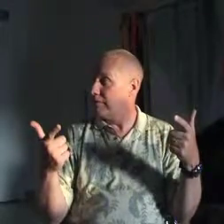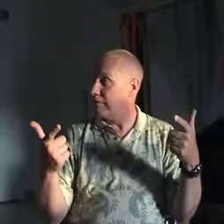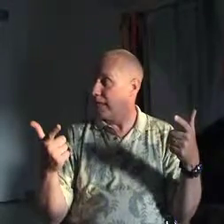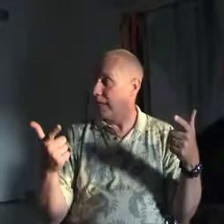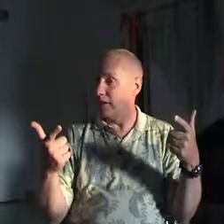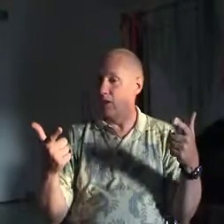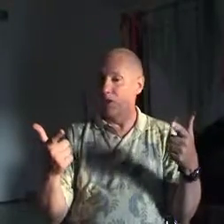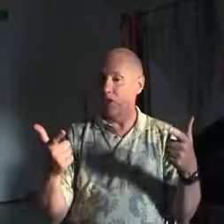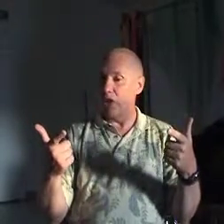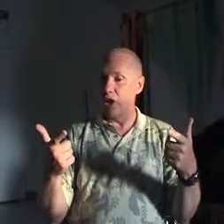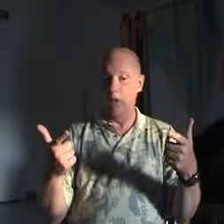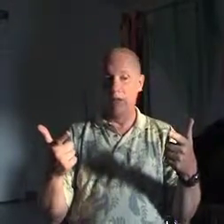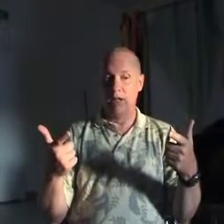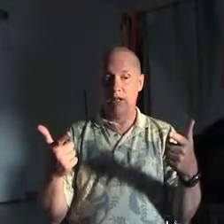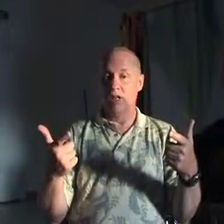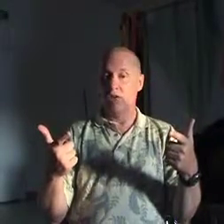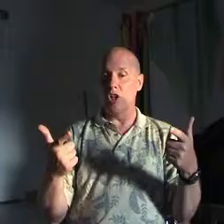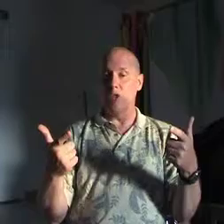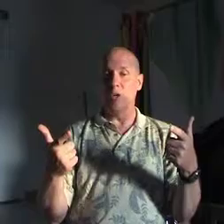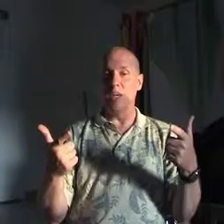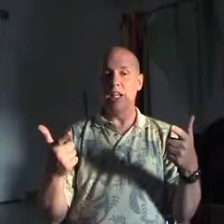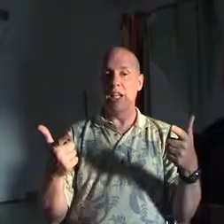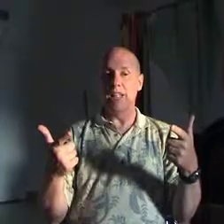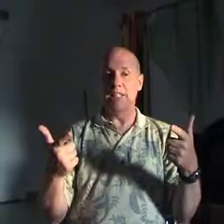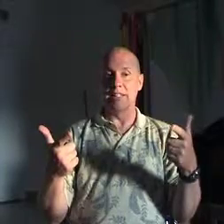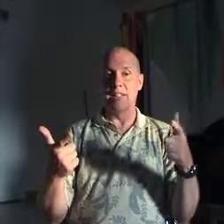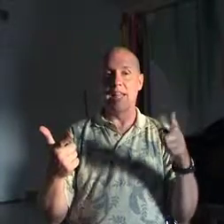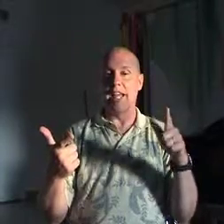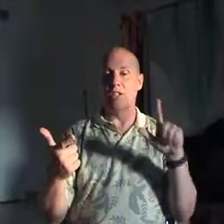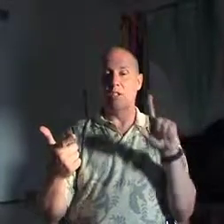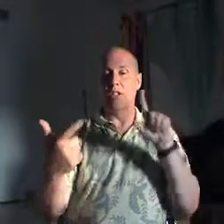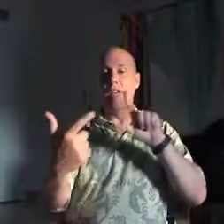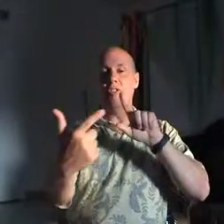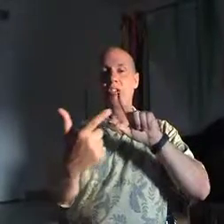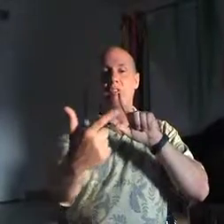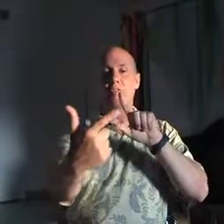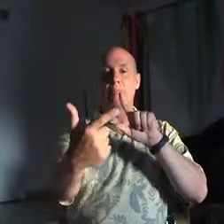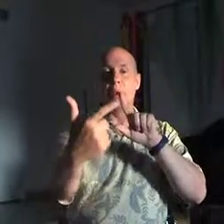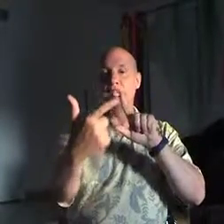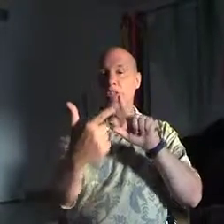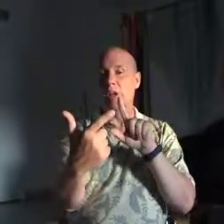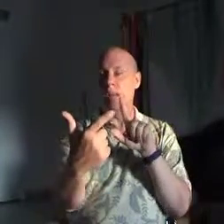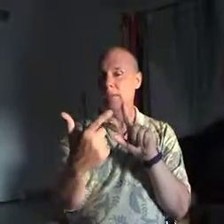Yes. So you start to realize that you have to have a mind training.